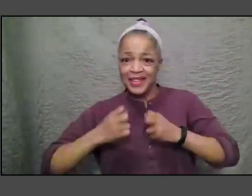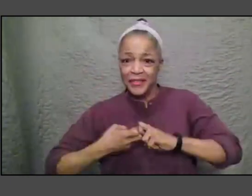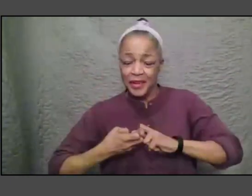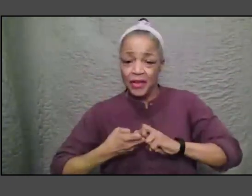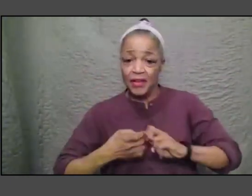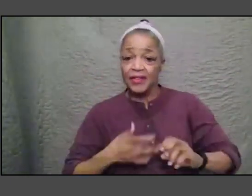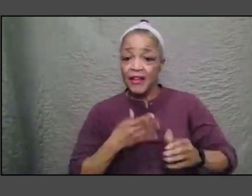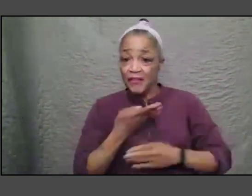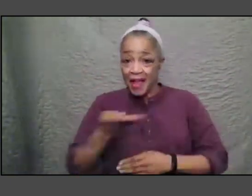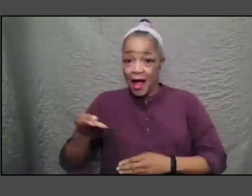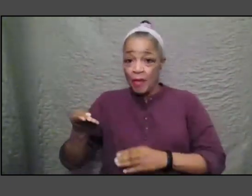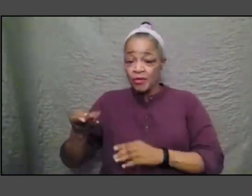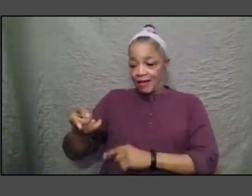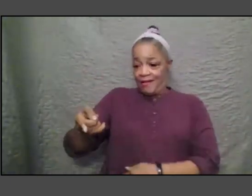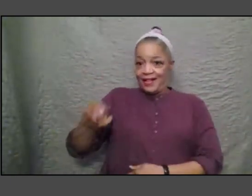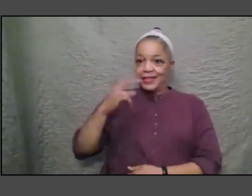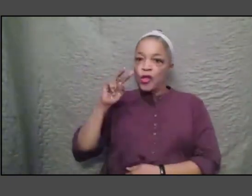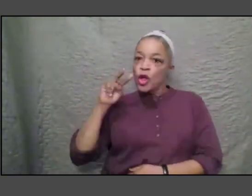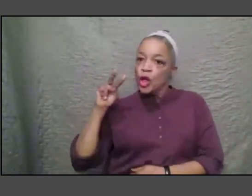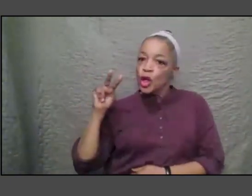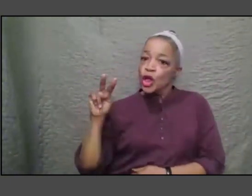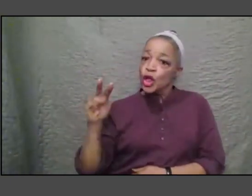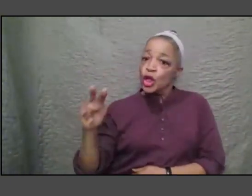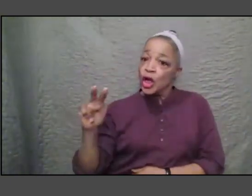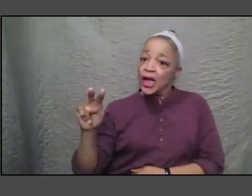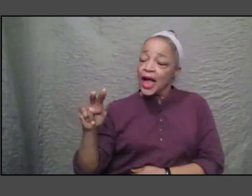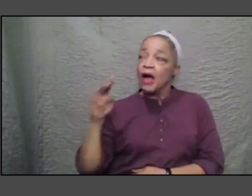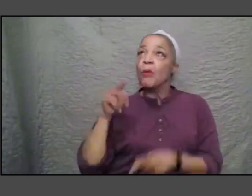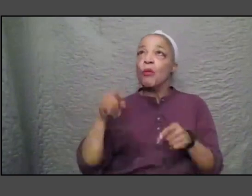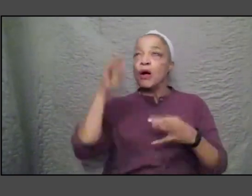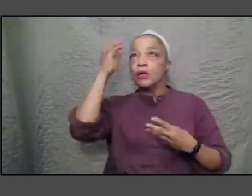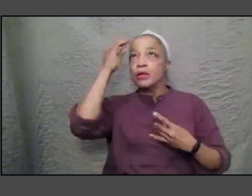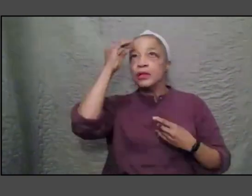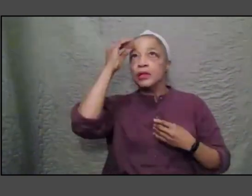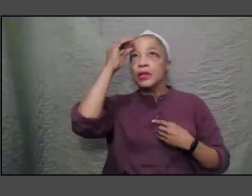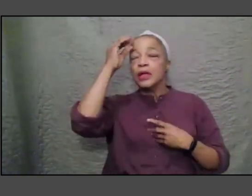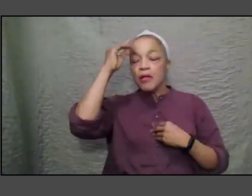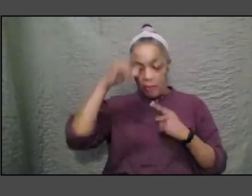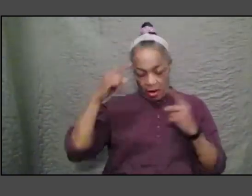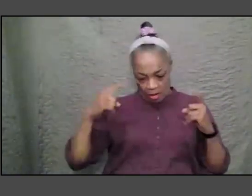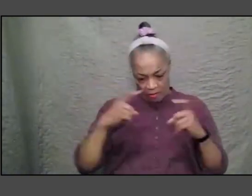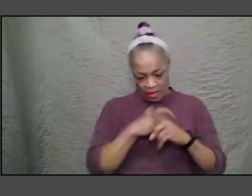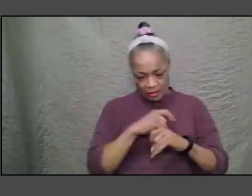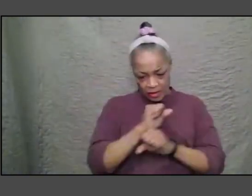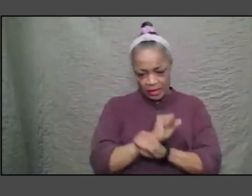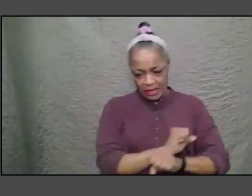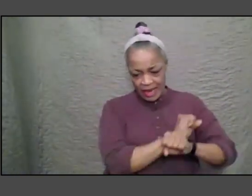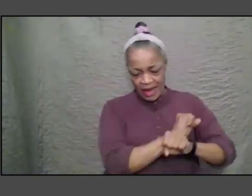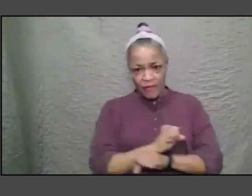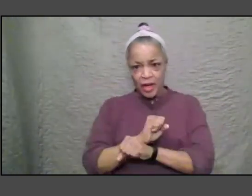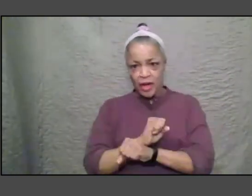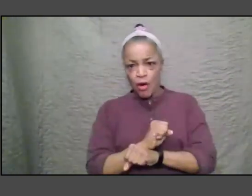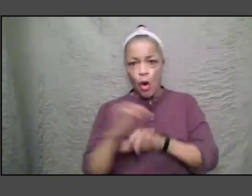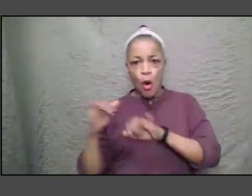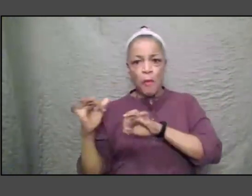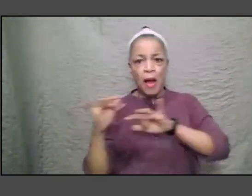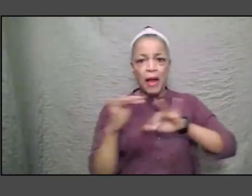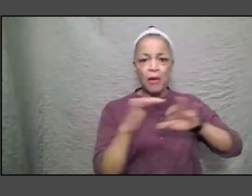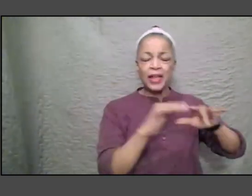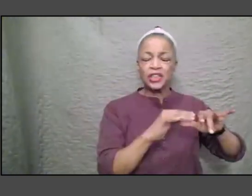something to look at as they're thinking about the complexity of slavery or the migration and so for me it's both about how